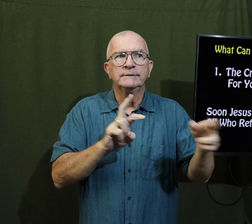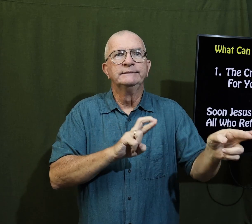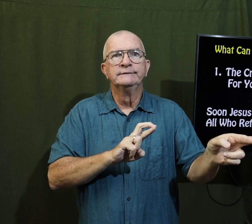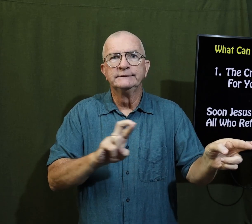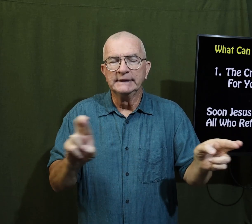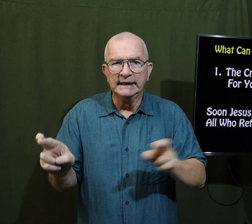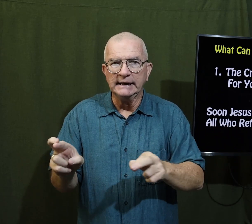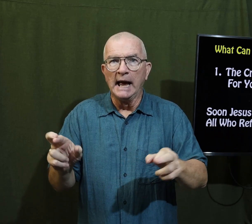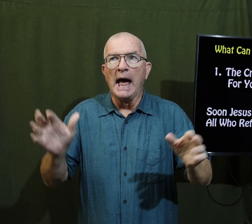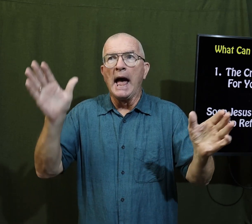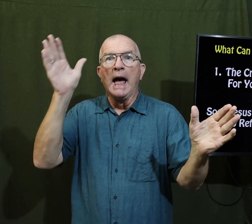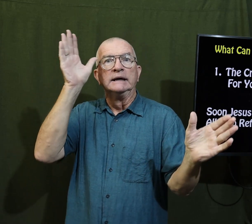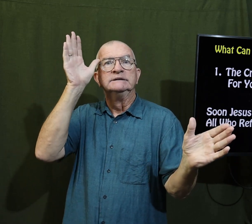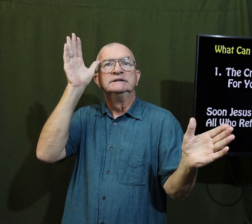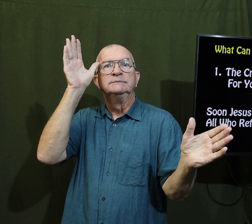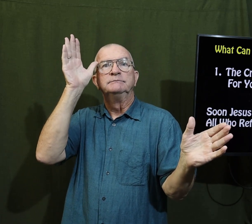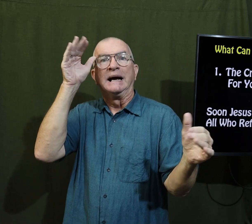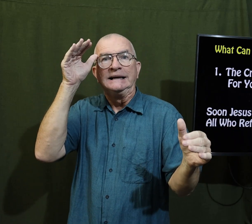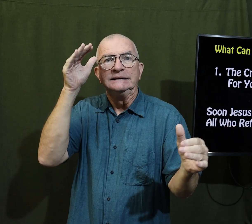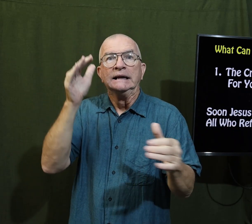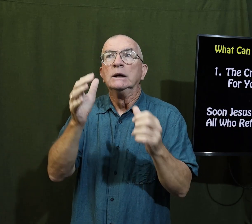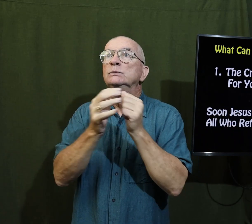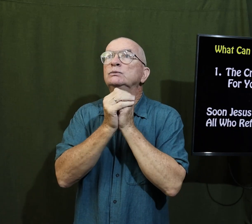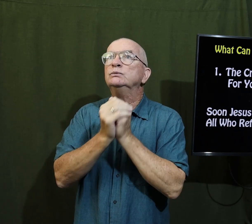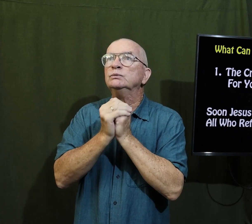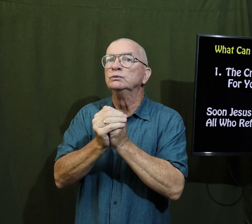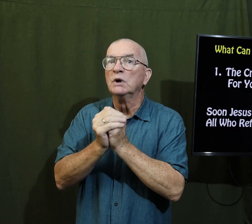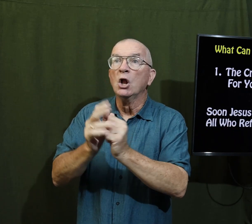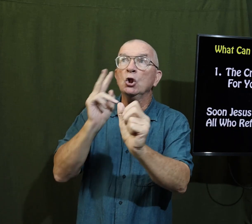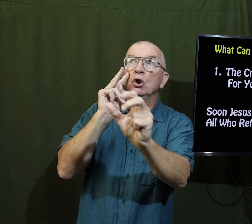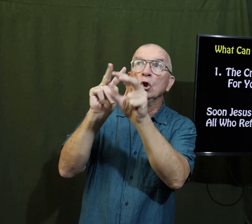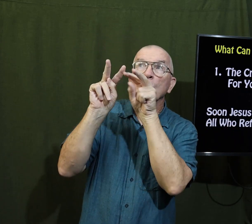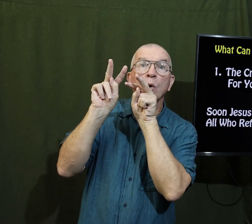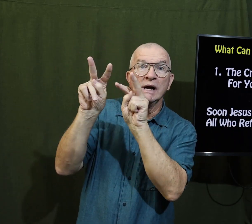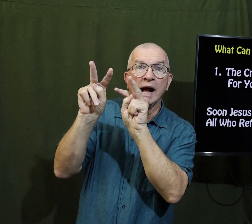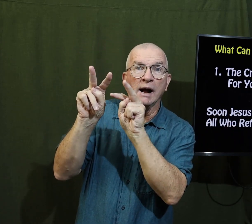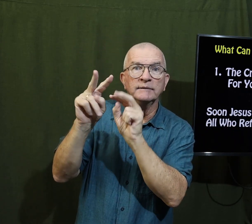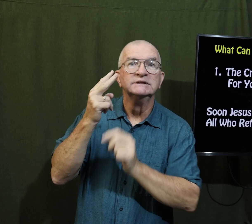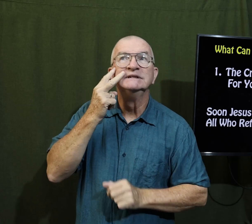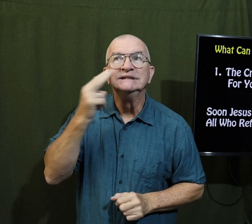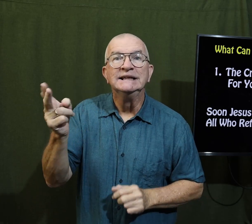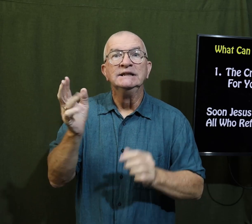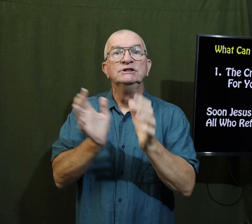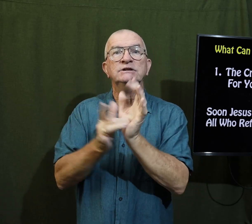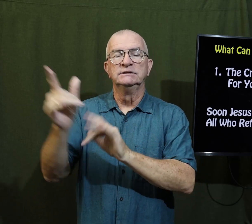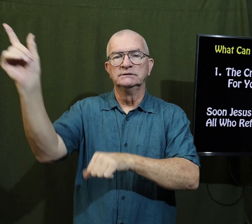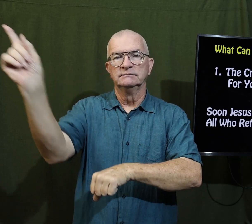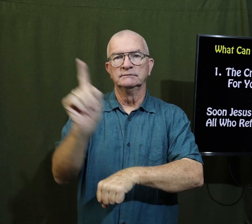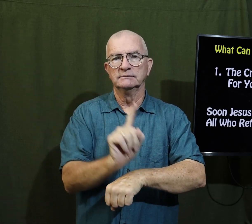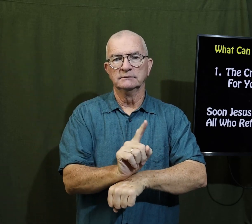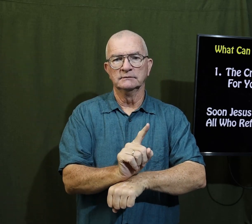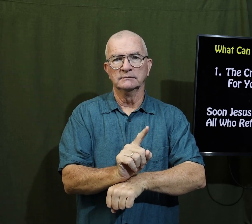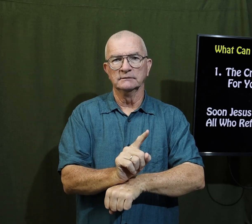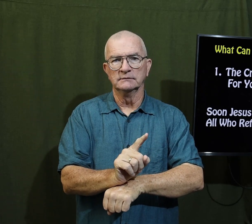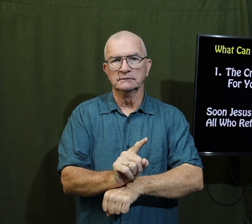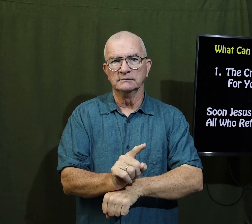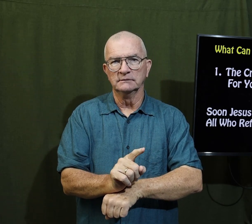we need to be ready and expect looking forward to see Jesus come back to earth